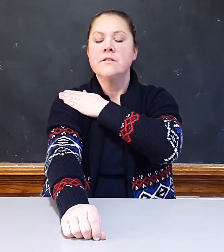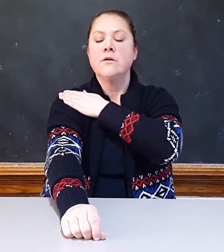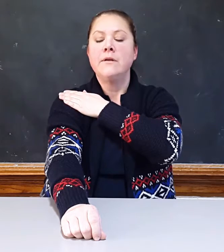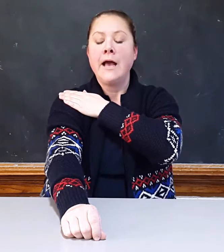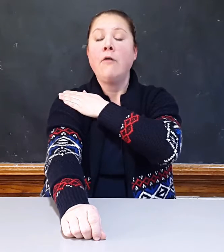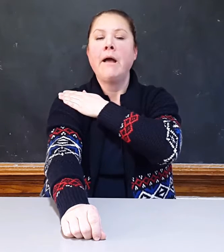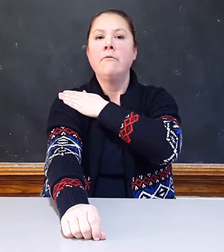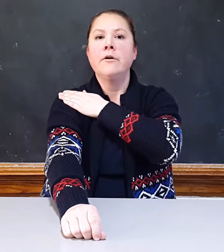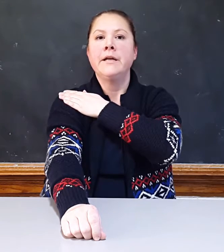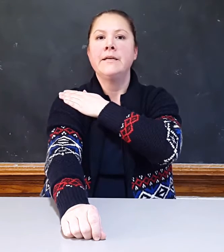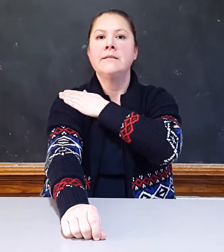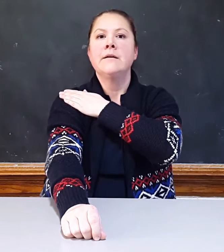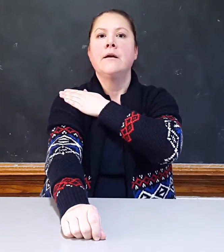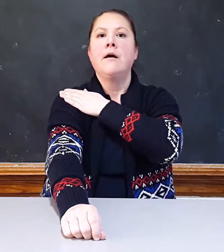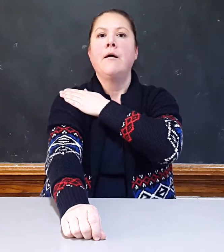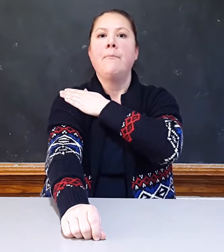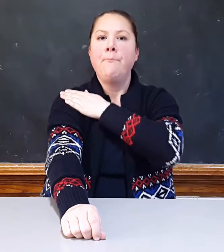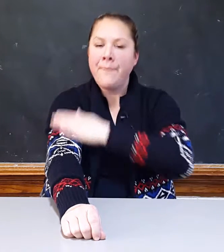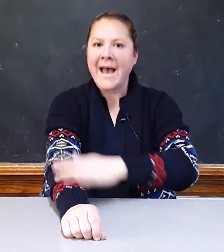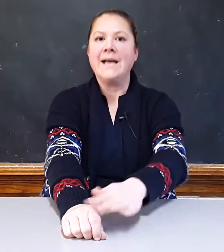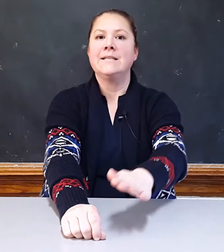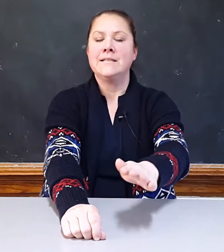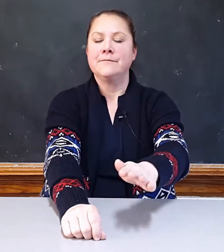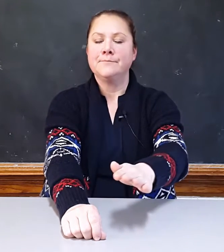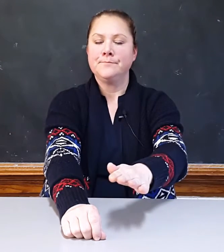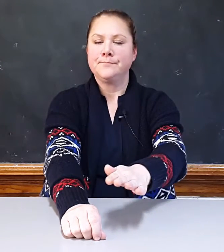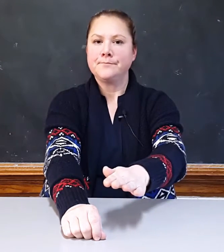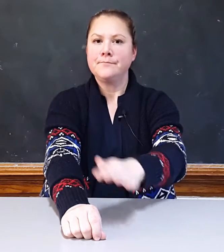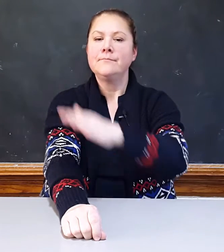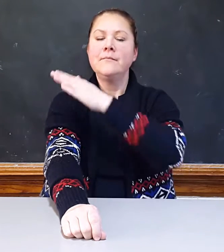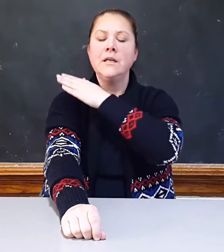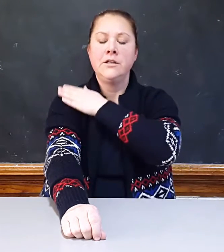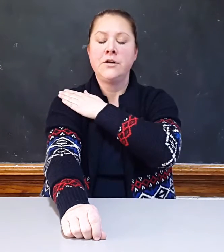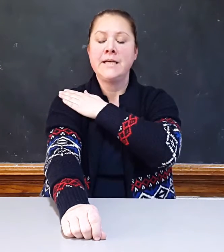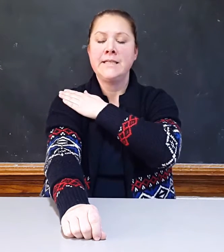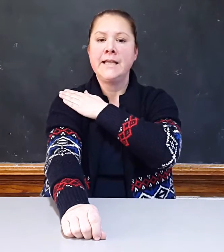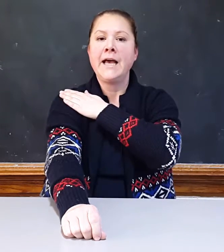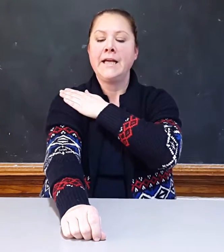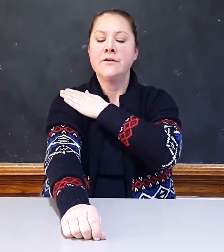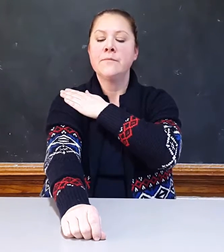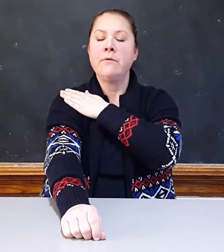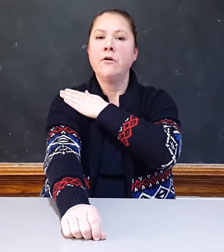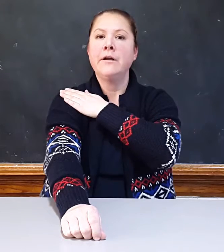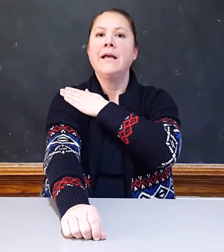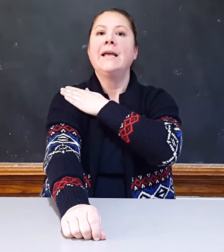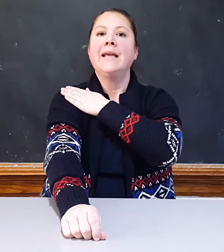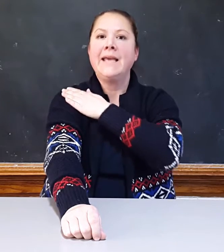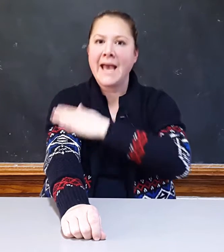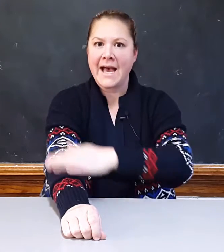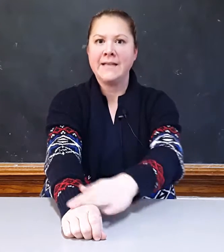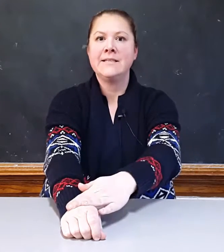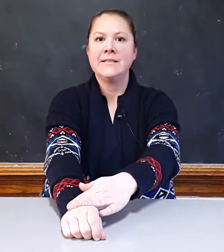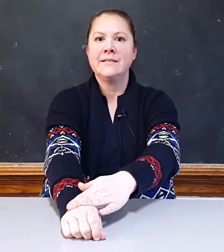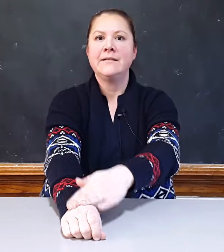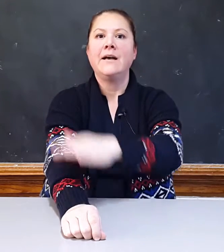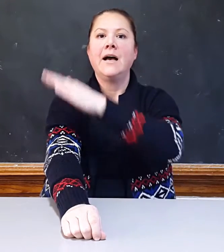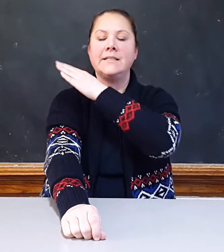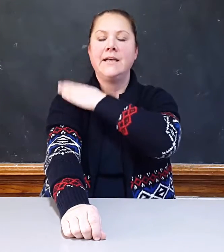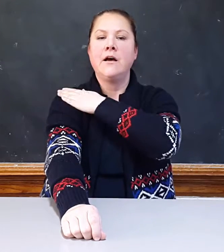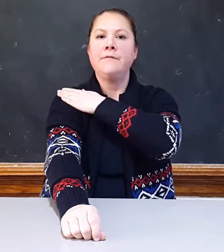So now my word is bat. Do you guys see that? Here's my word cat. I take